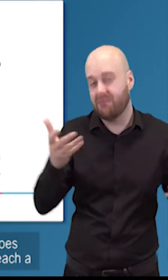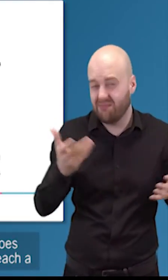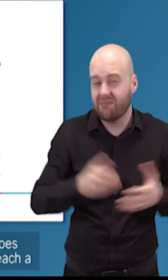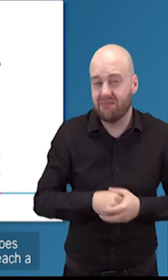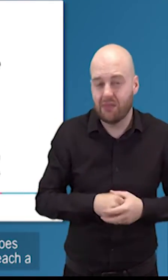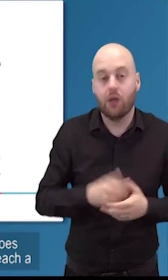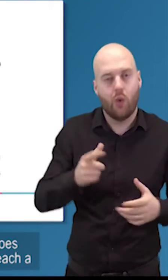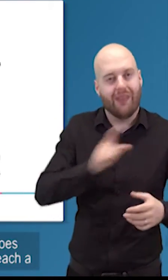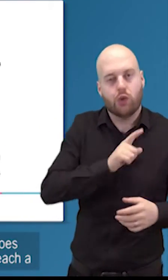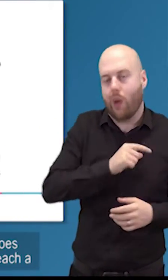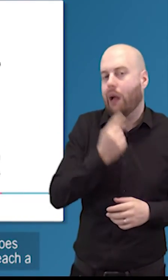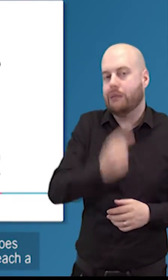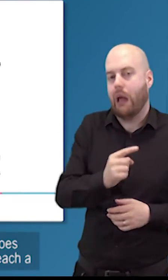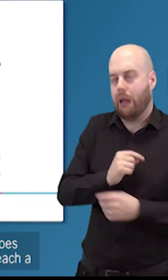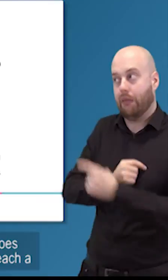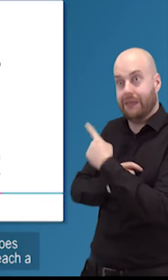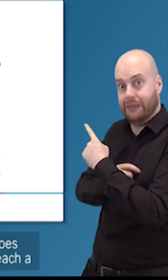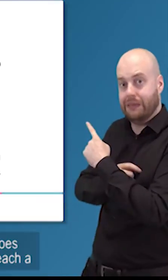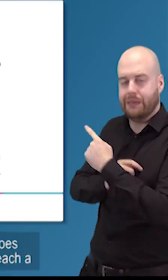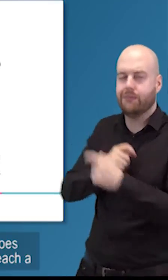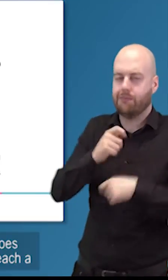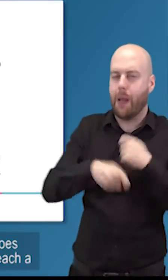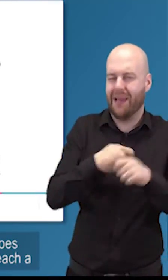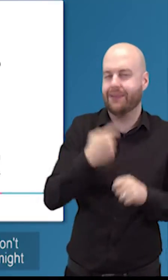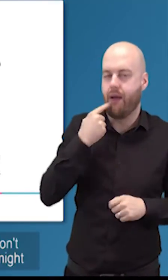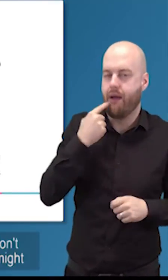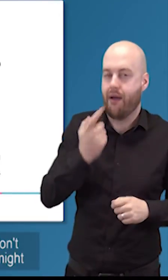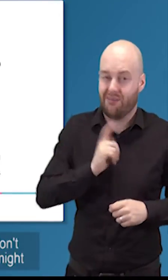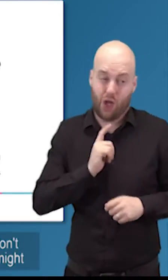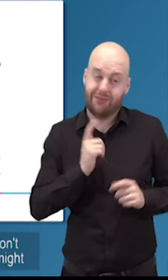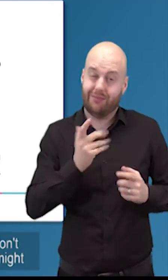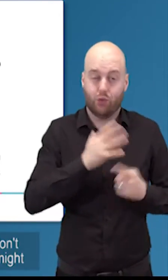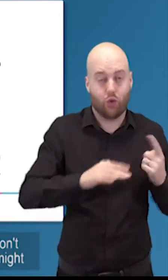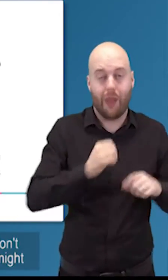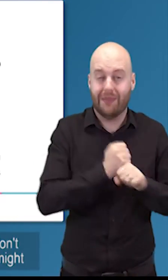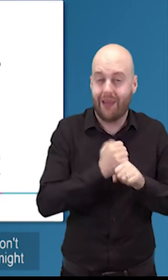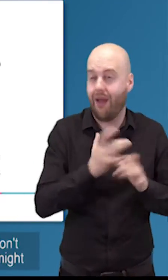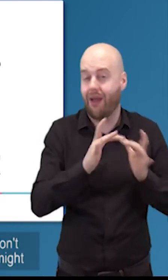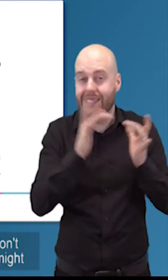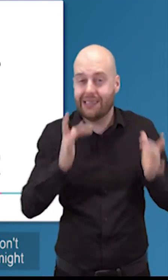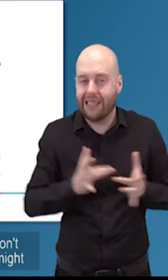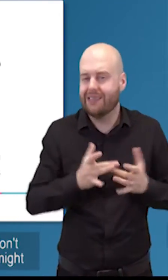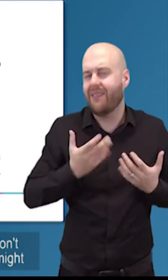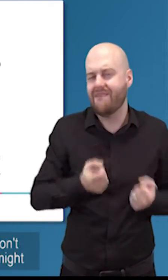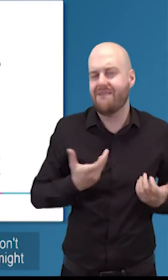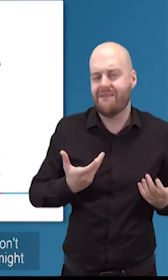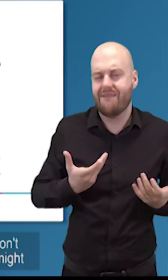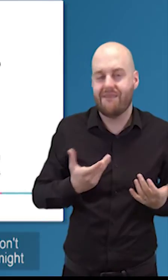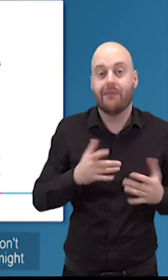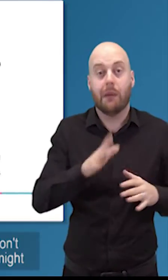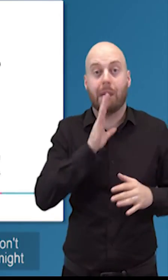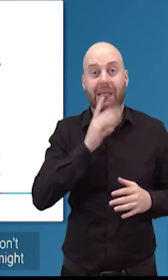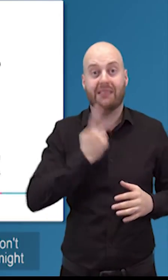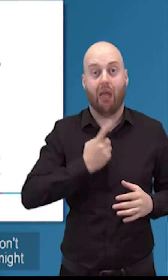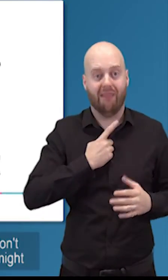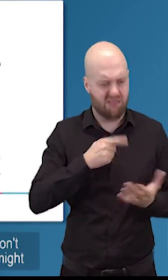world does make this bit slightly easier you might be able to reach a wider audience and sometimes we individually don't have the skills